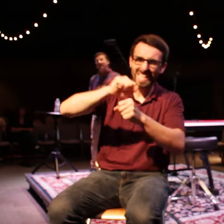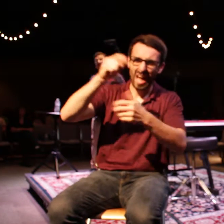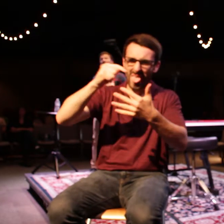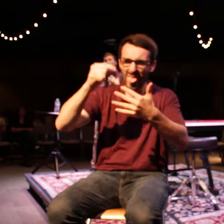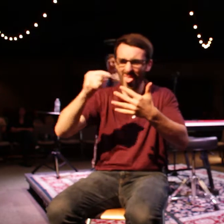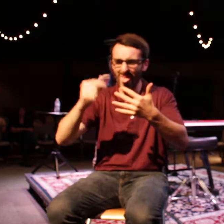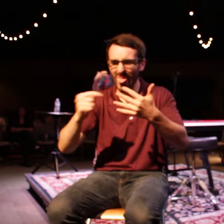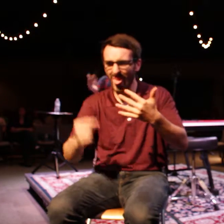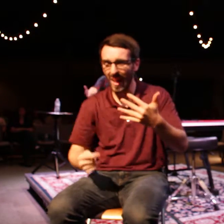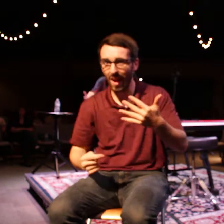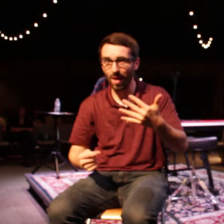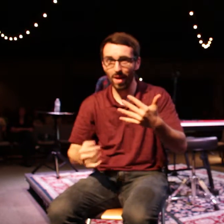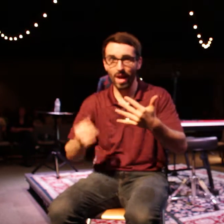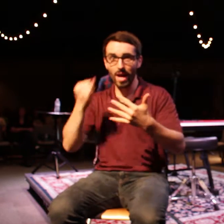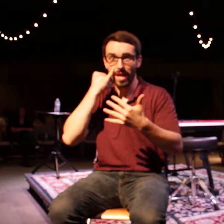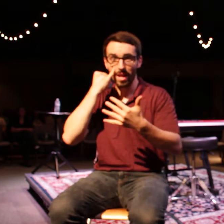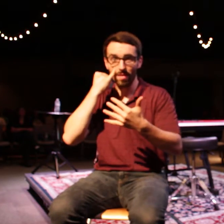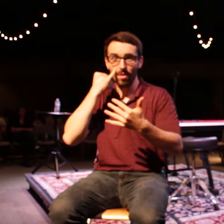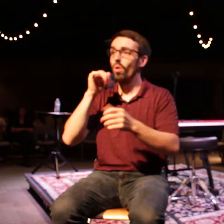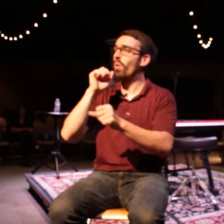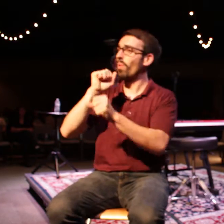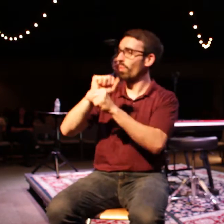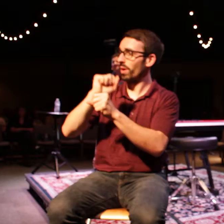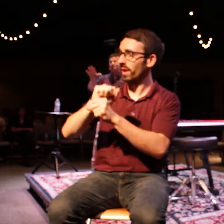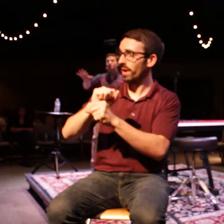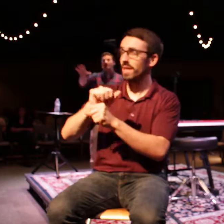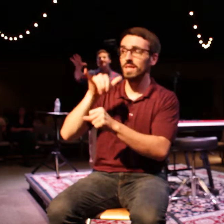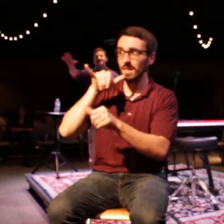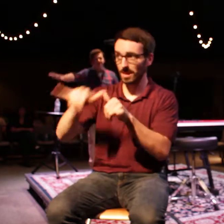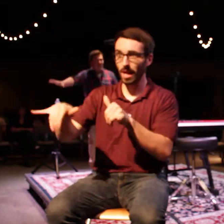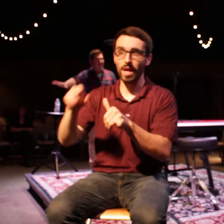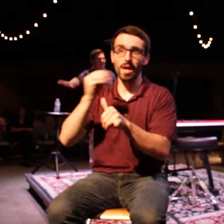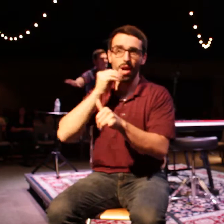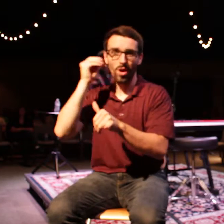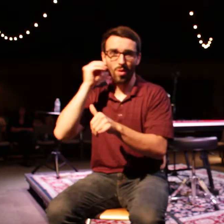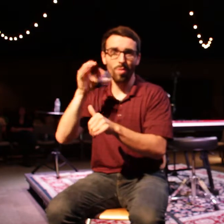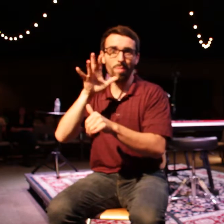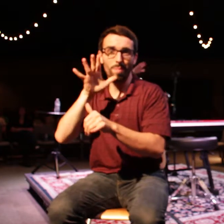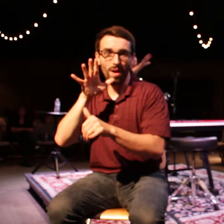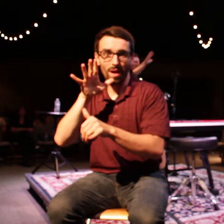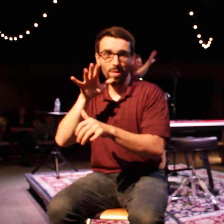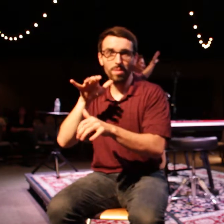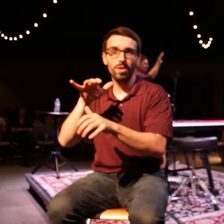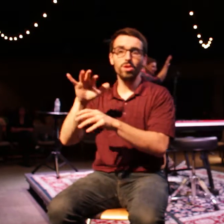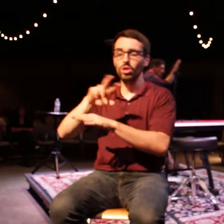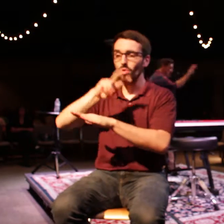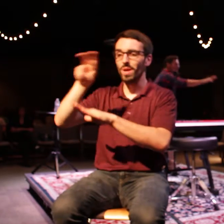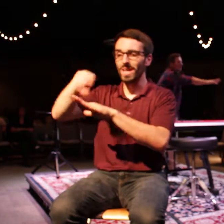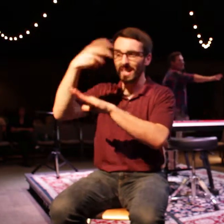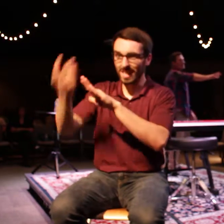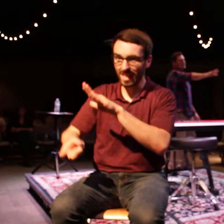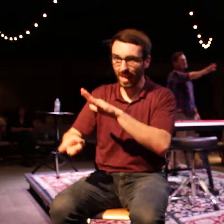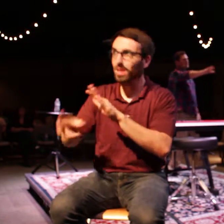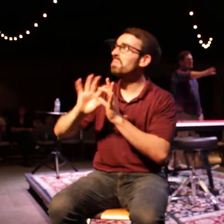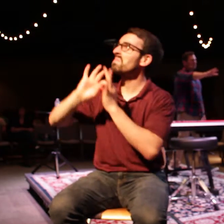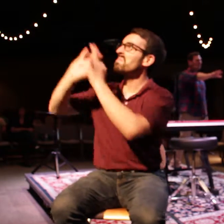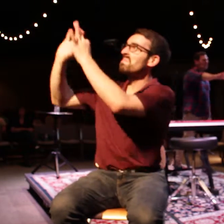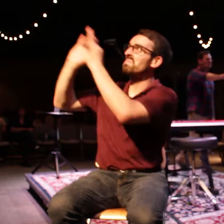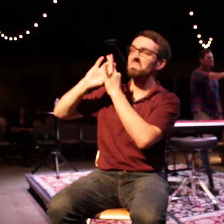in life as an agent of the kingdom of God, what it means is you have been sent to the soccer players and their families.